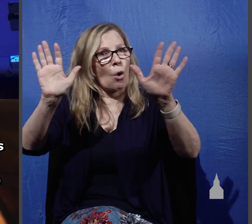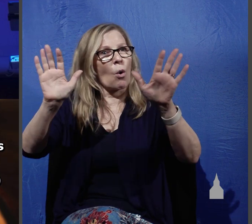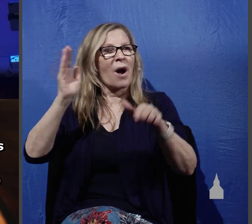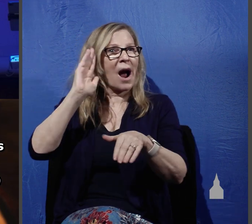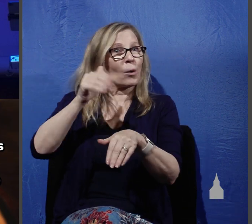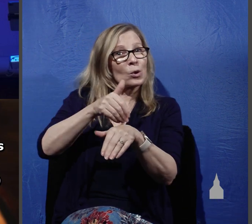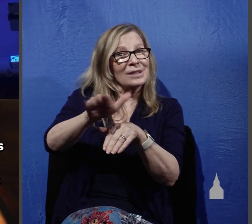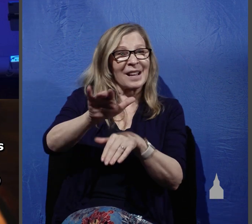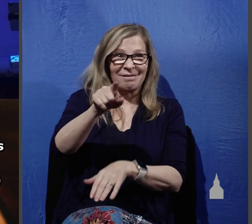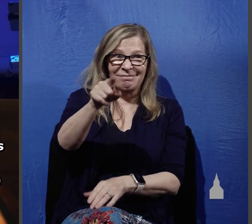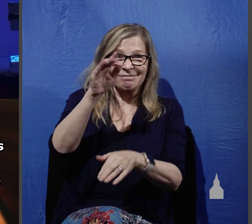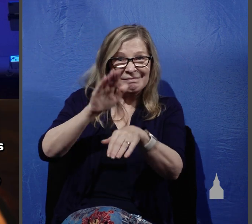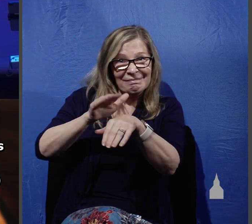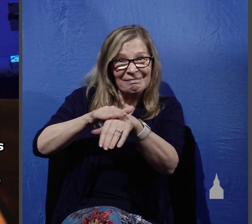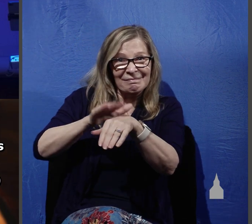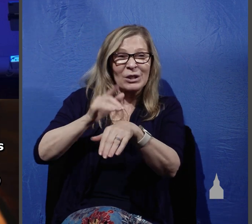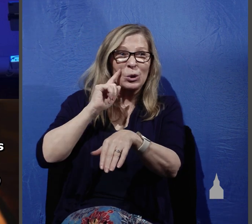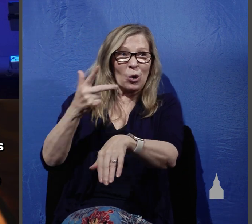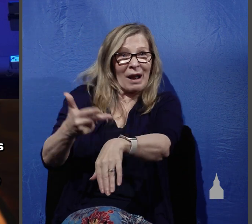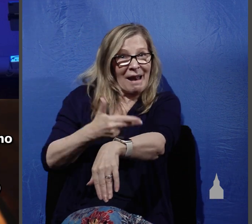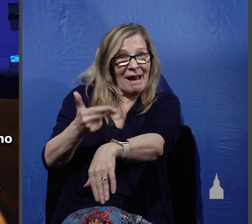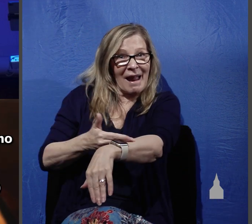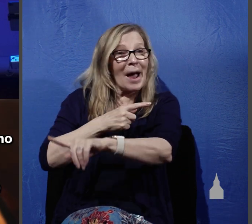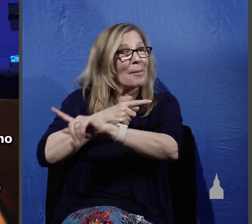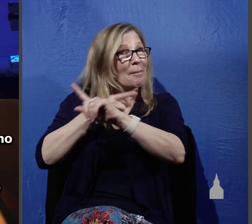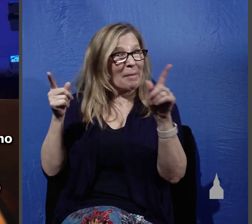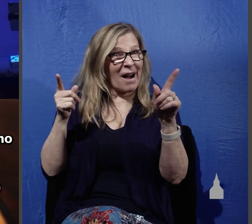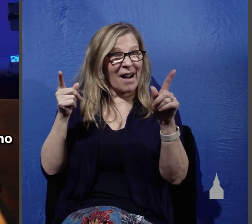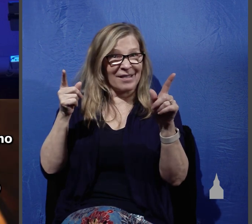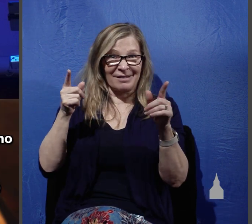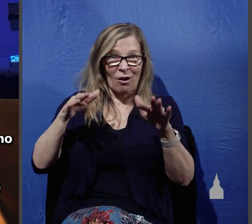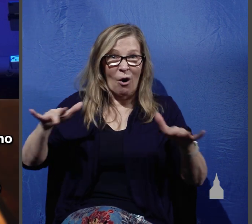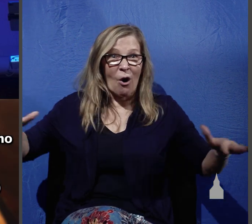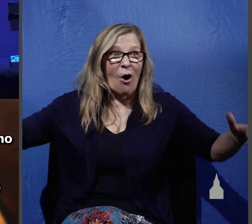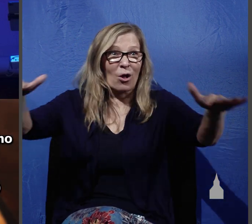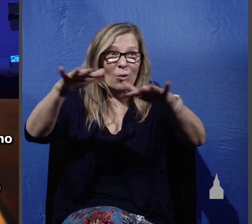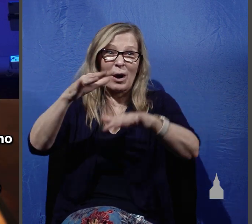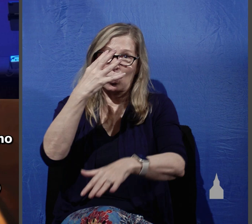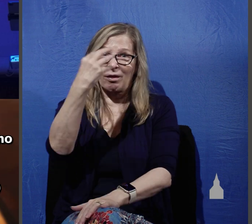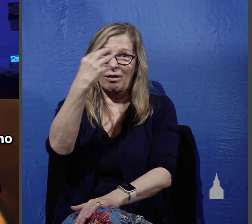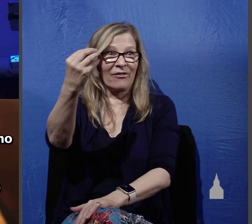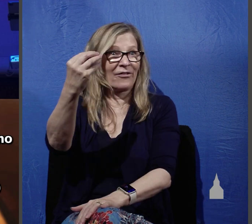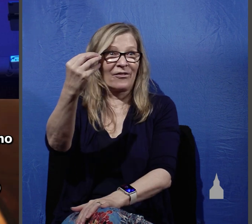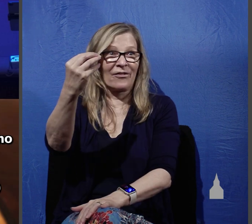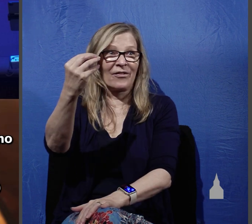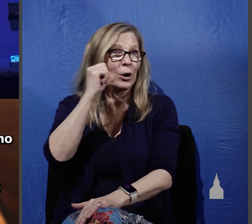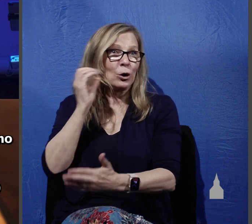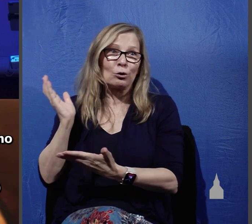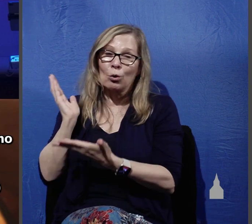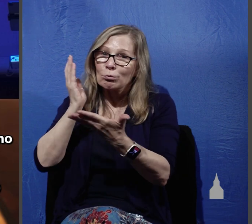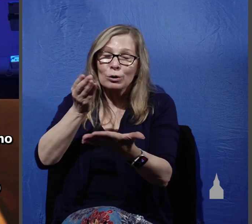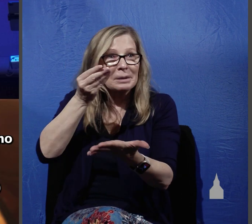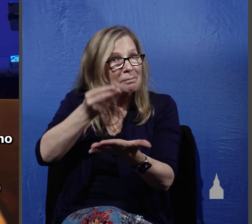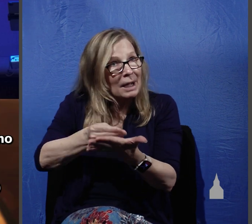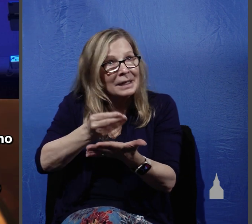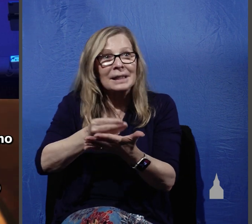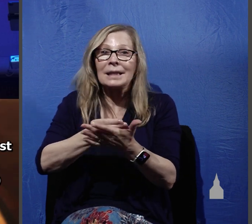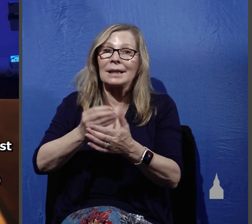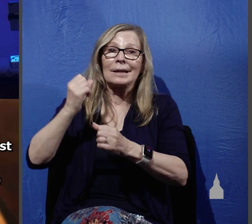as lambs in the midst of wolves. Carry no money belt, no bag, no shoes, and greet no one on the way. Whoever, whatever